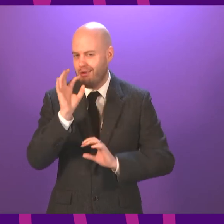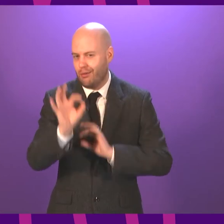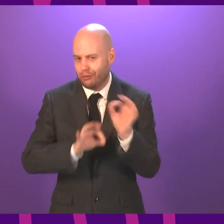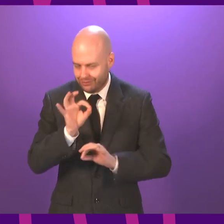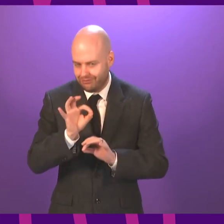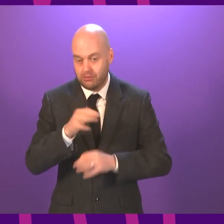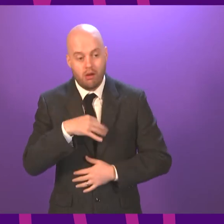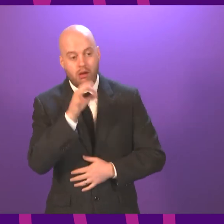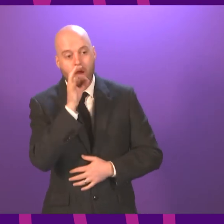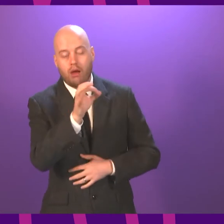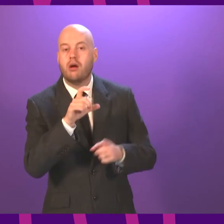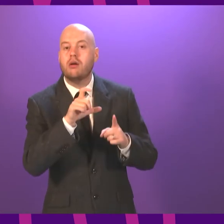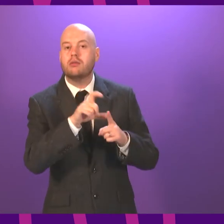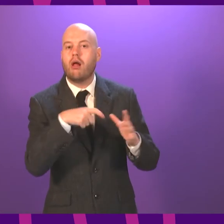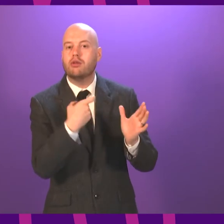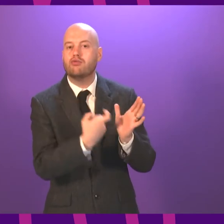one, Douglas Ross.